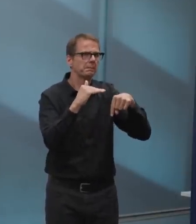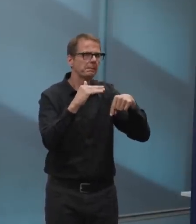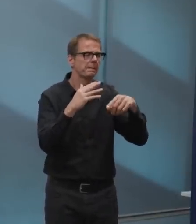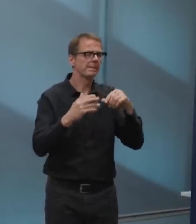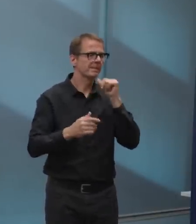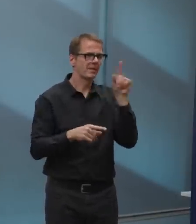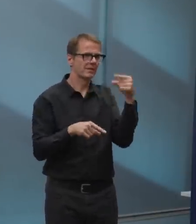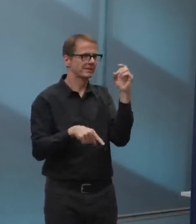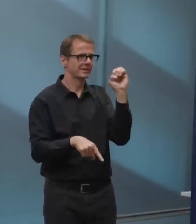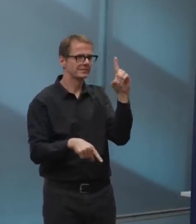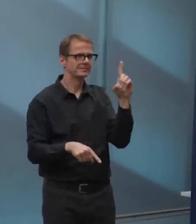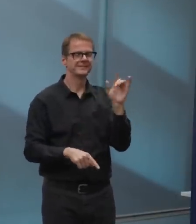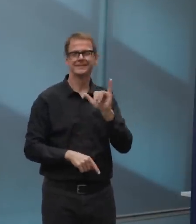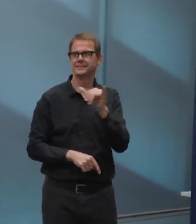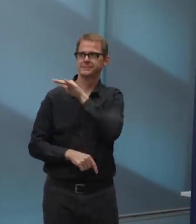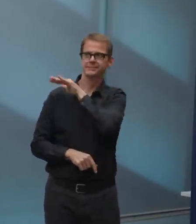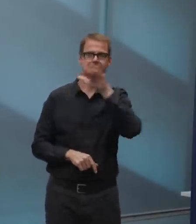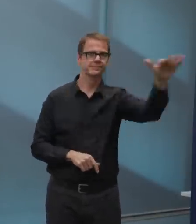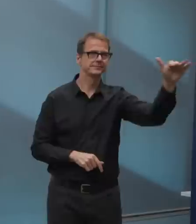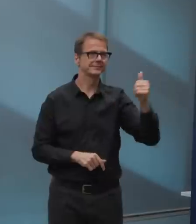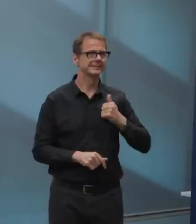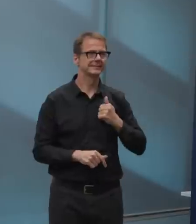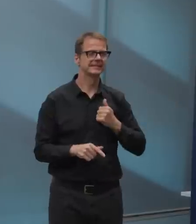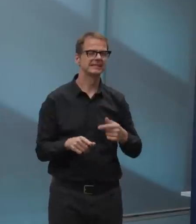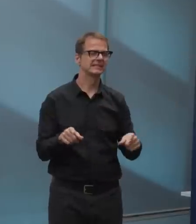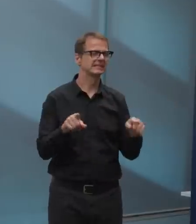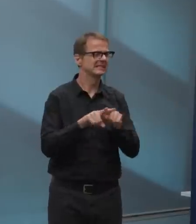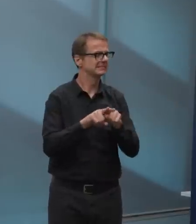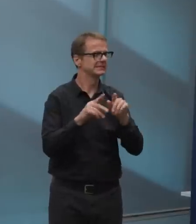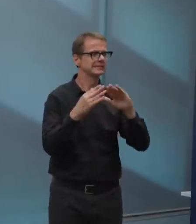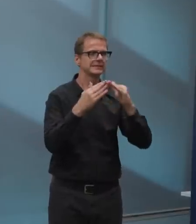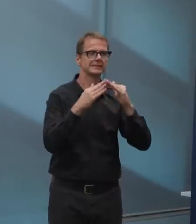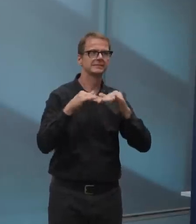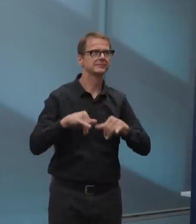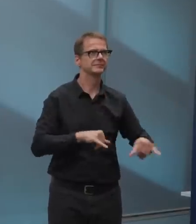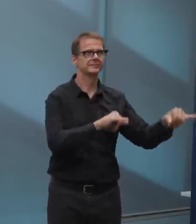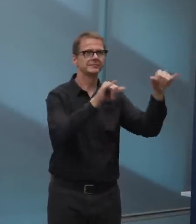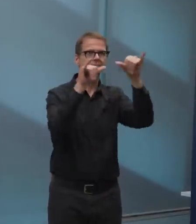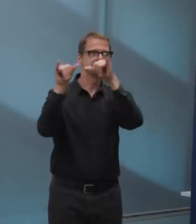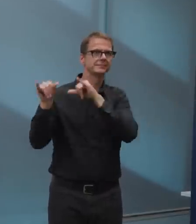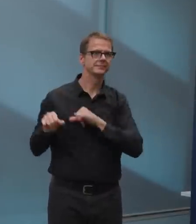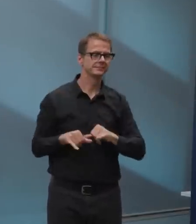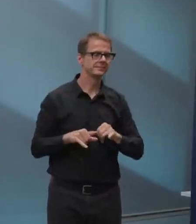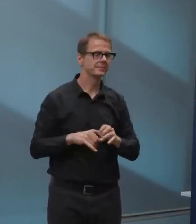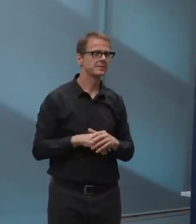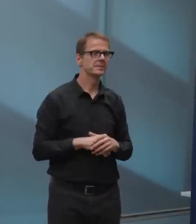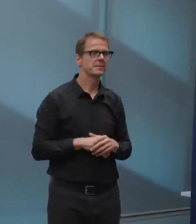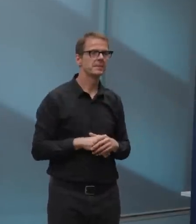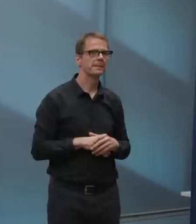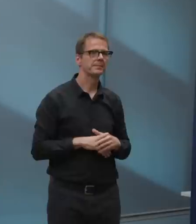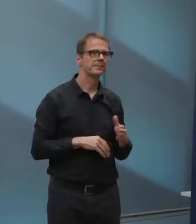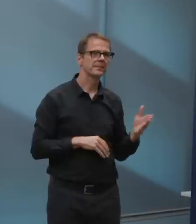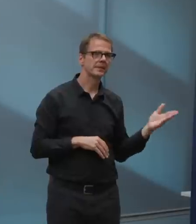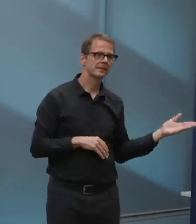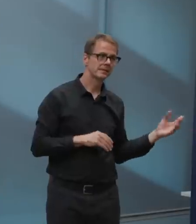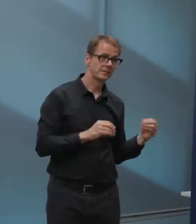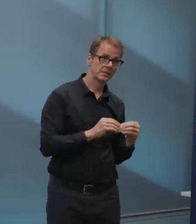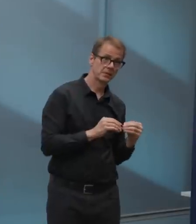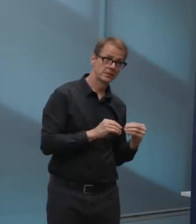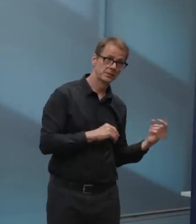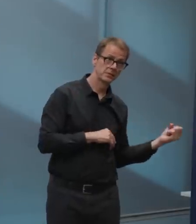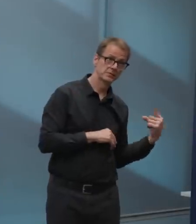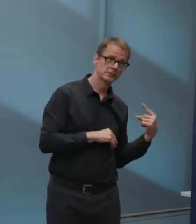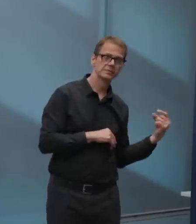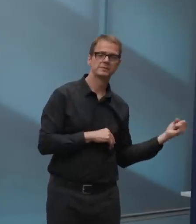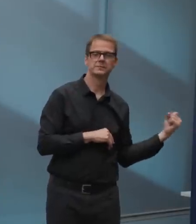follow-up question? Yes, I do. The, again, this relates to the sort of the potential